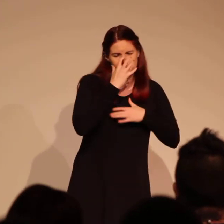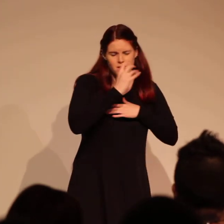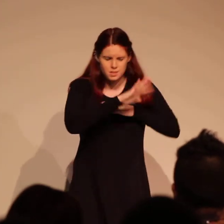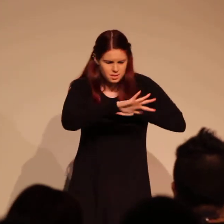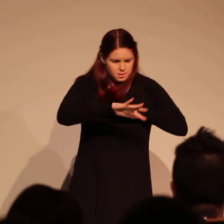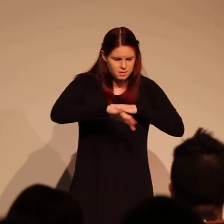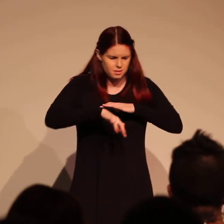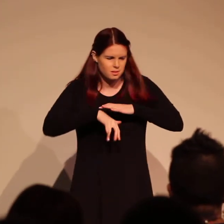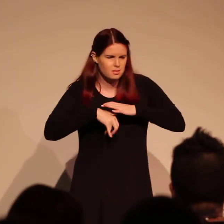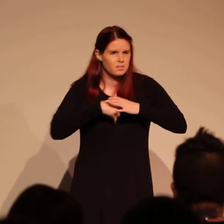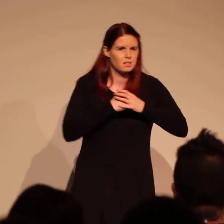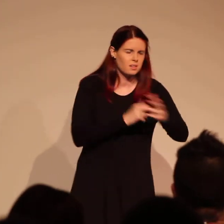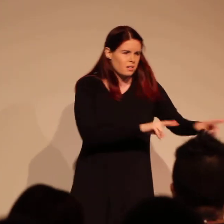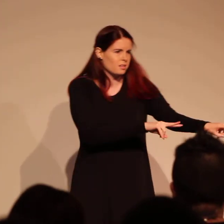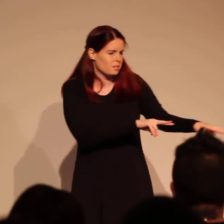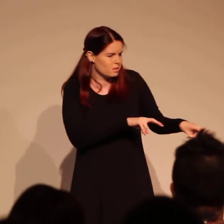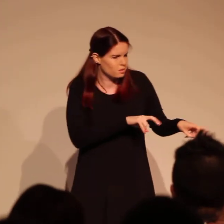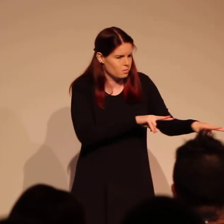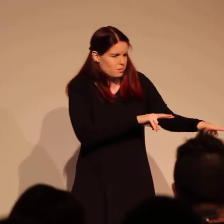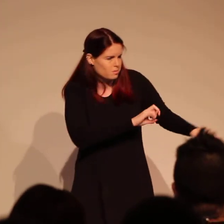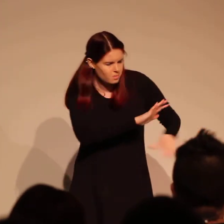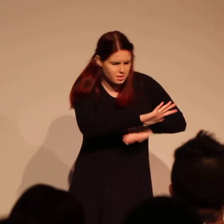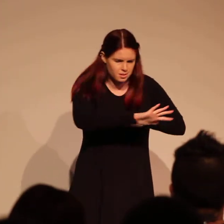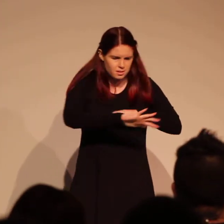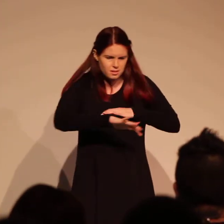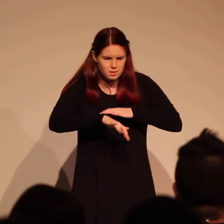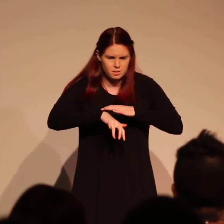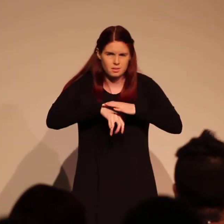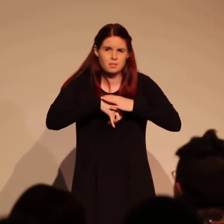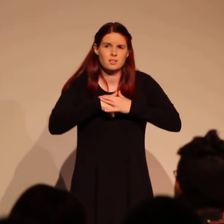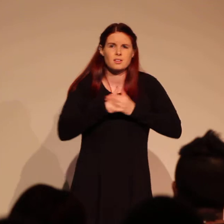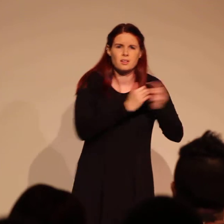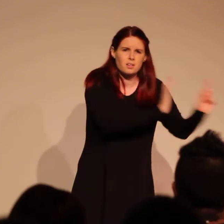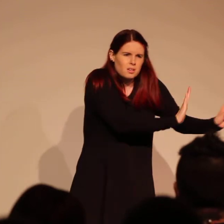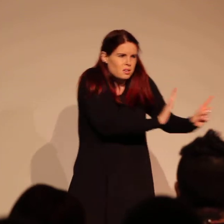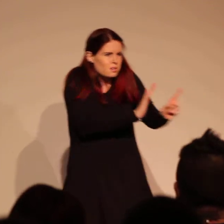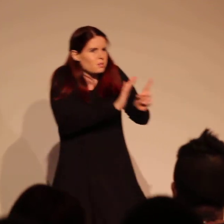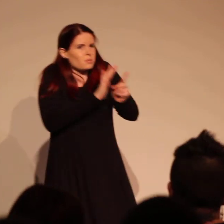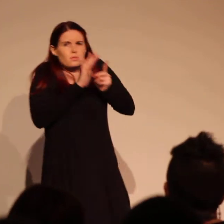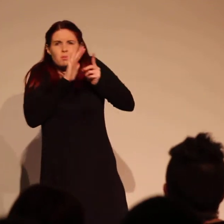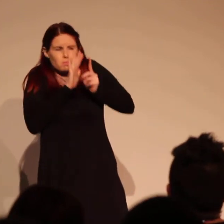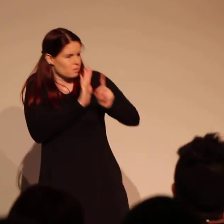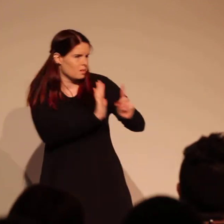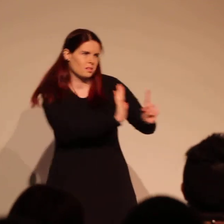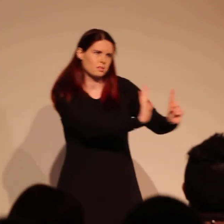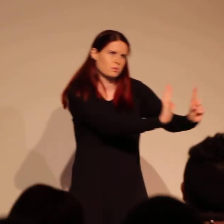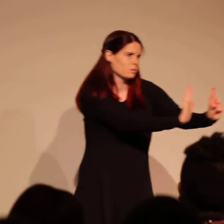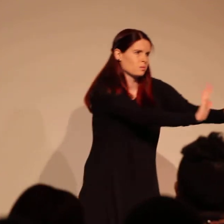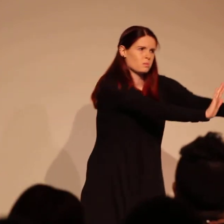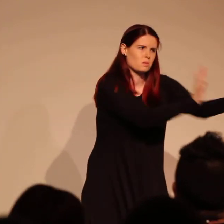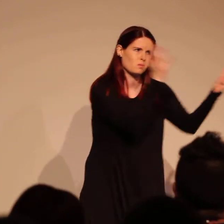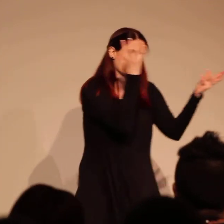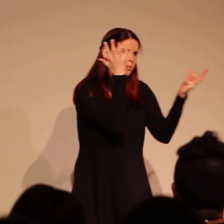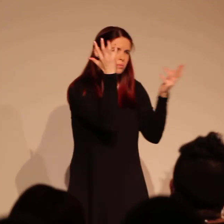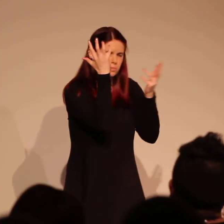my demons hide. It's where my demons hide. Don't get too close.